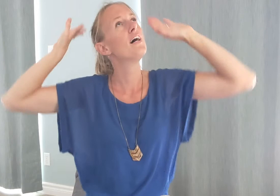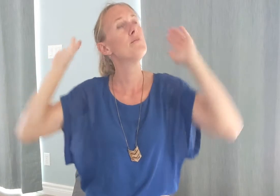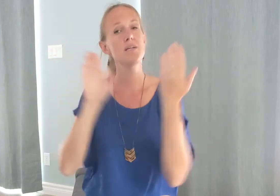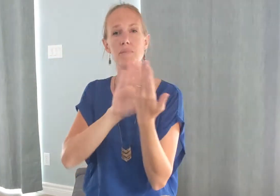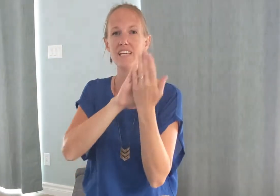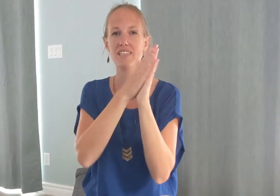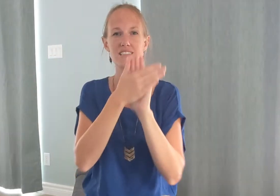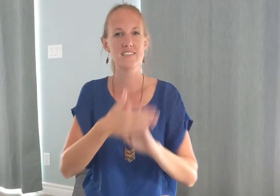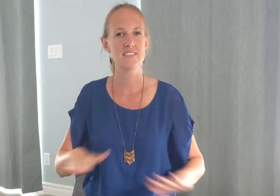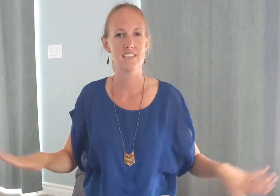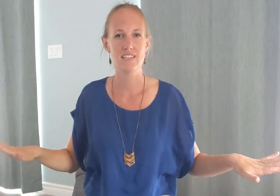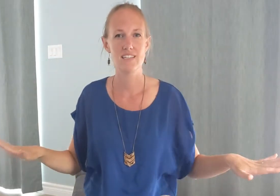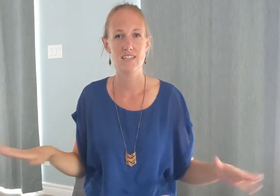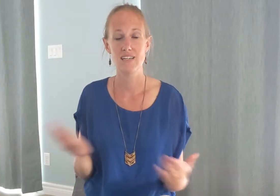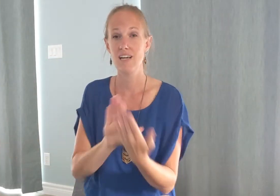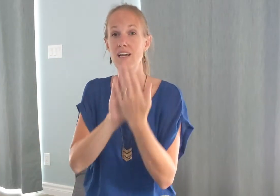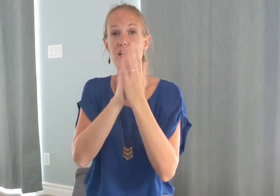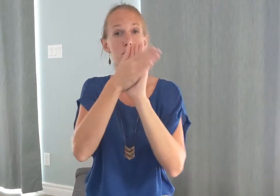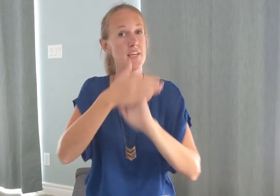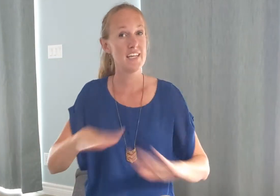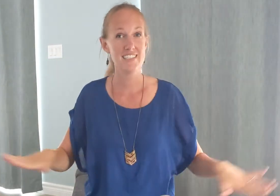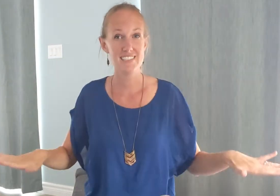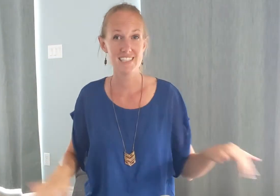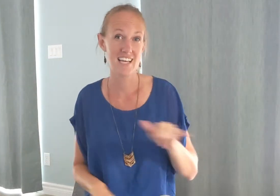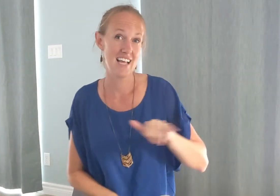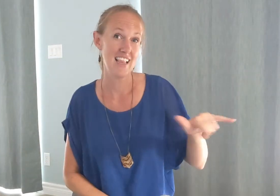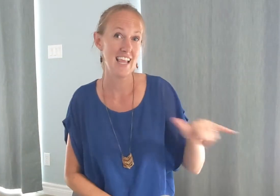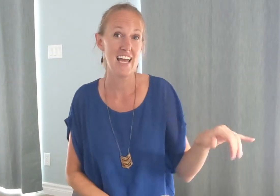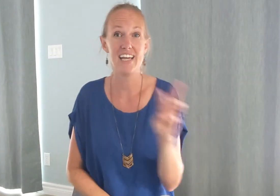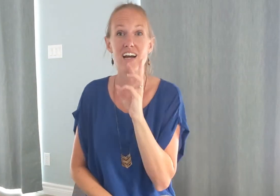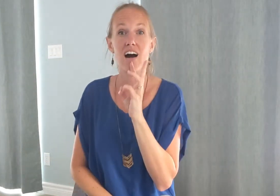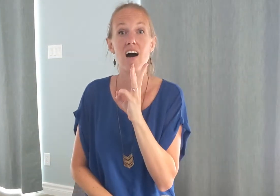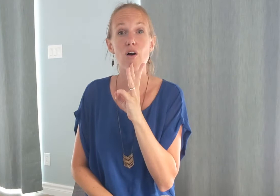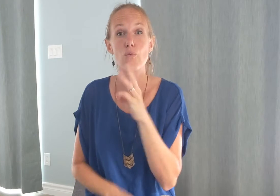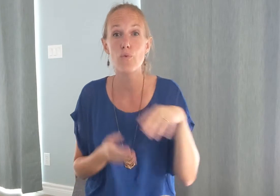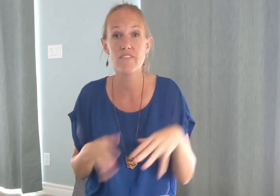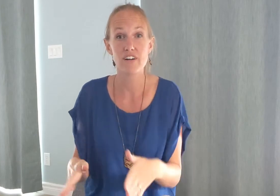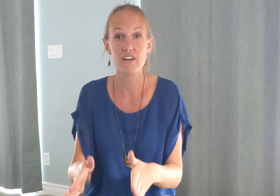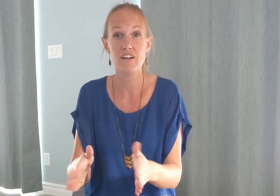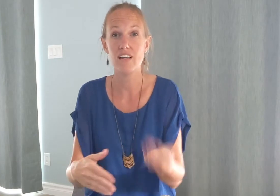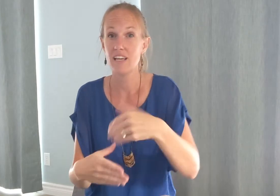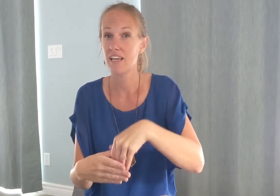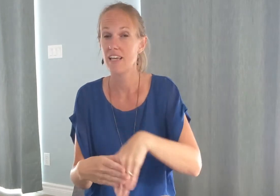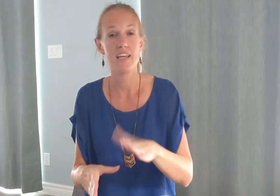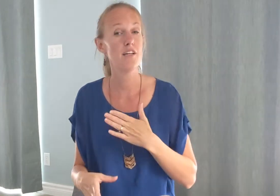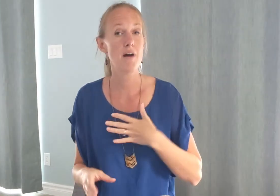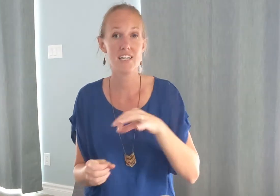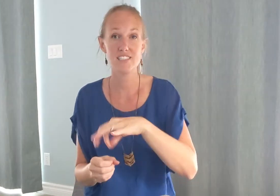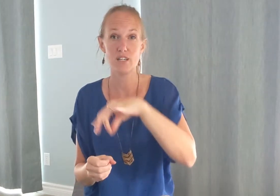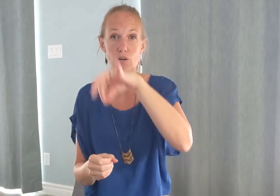overwhelming peace peace like a river in my soul